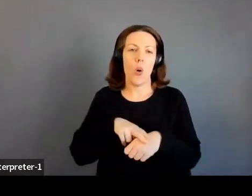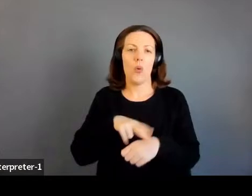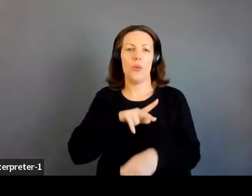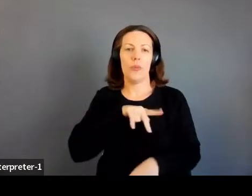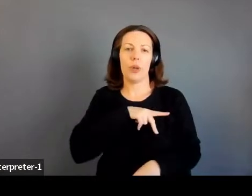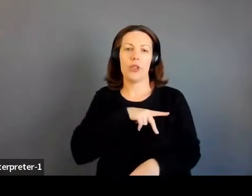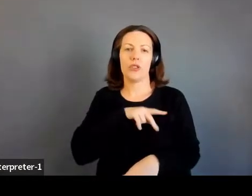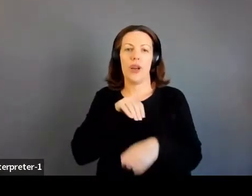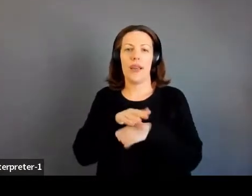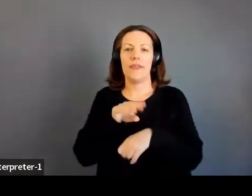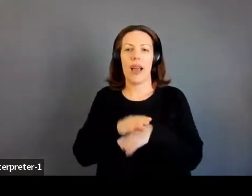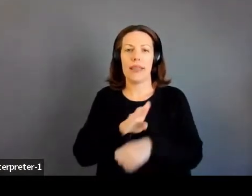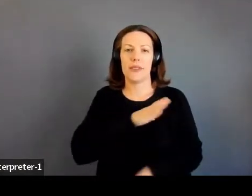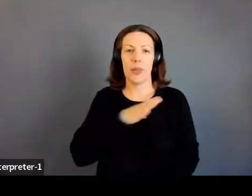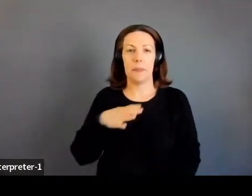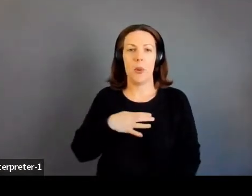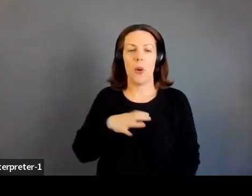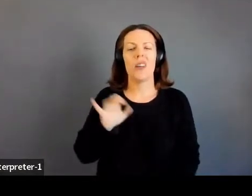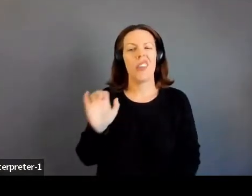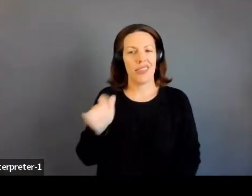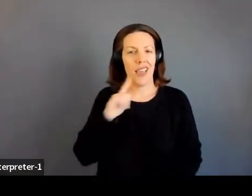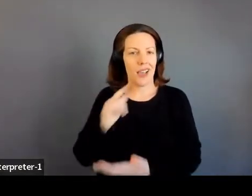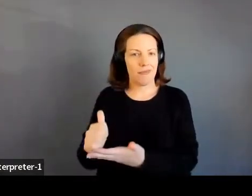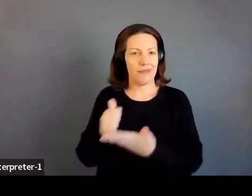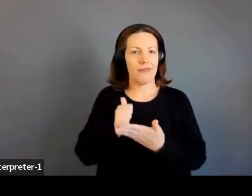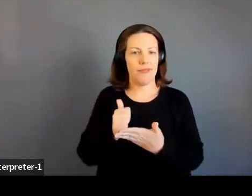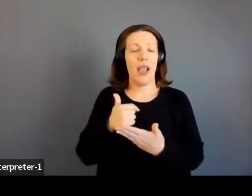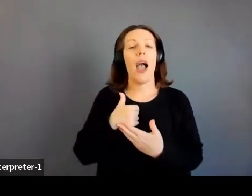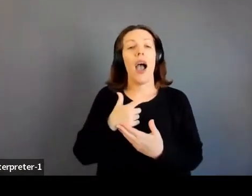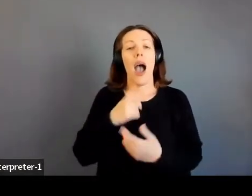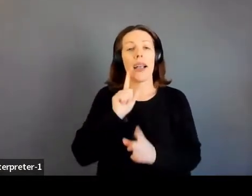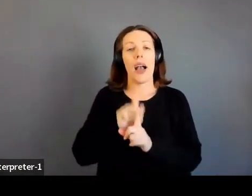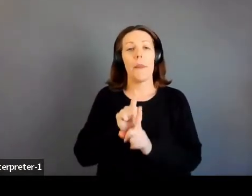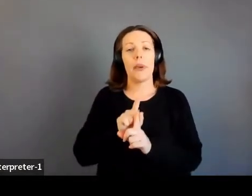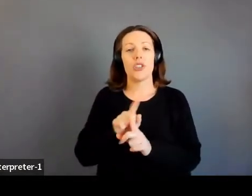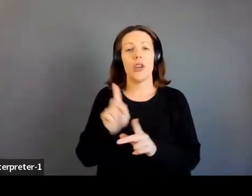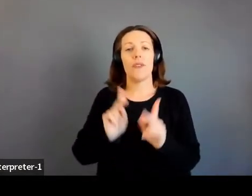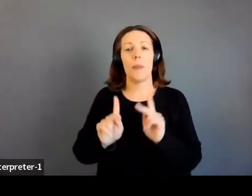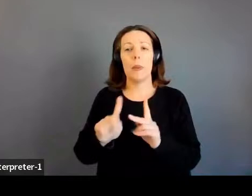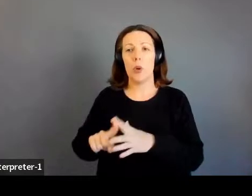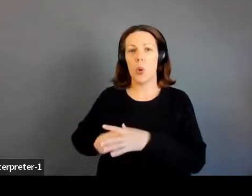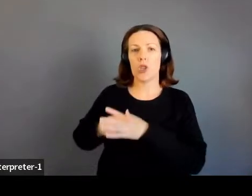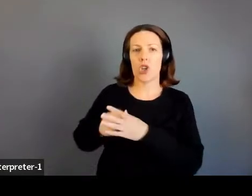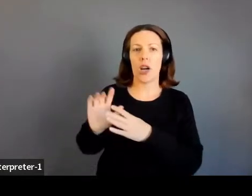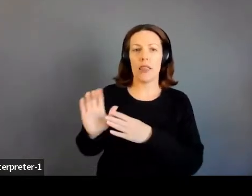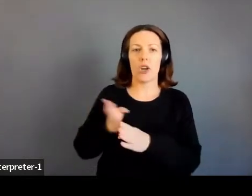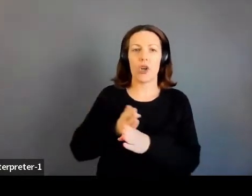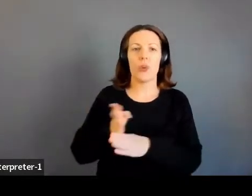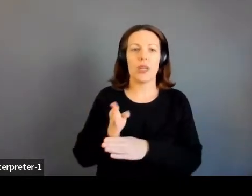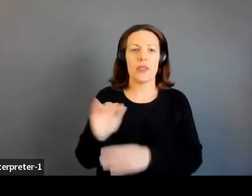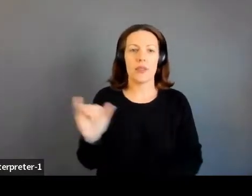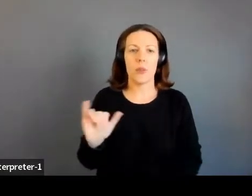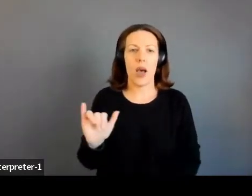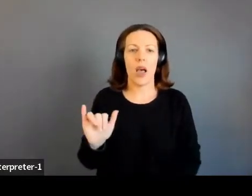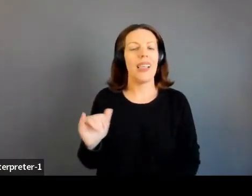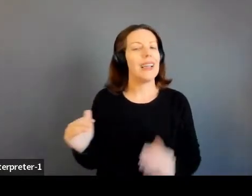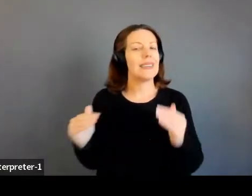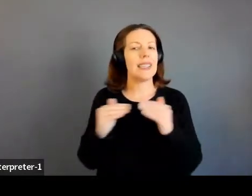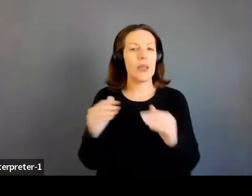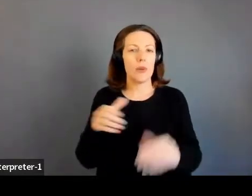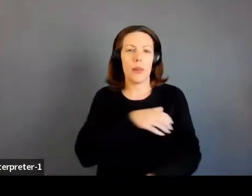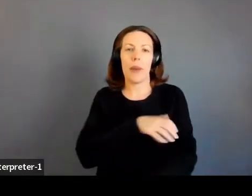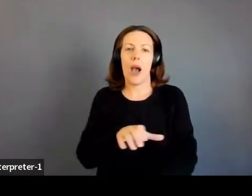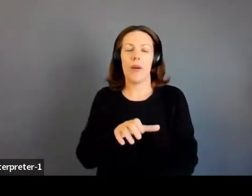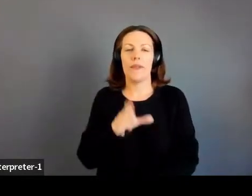board. And that's something that has really helped me. I receive mentorship from people who are just starting out their careers. And it is equally powerful